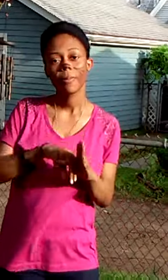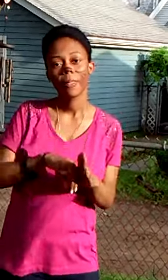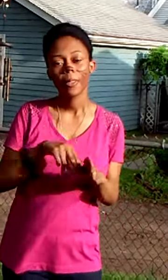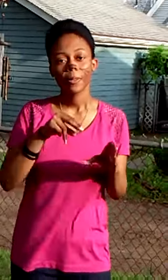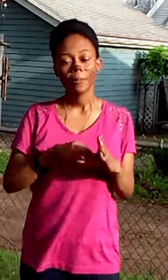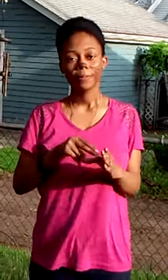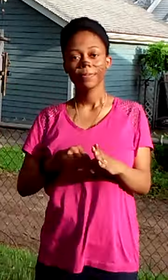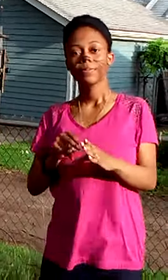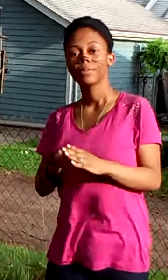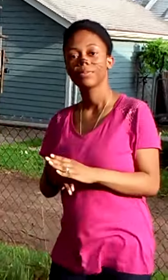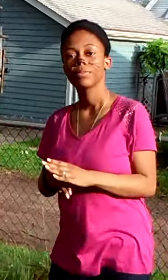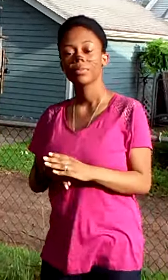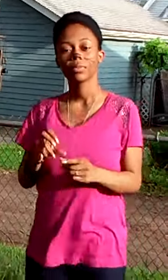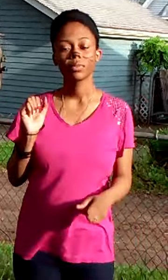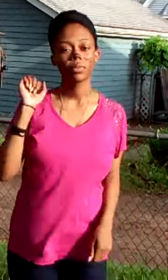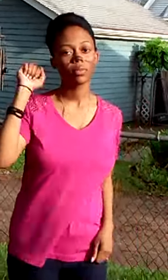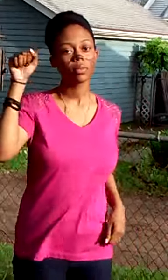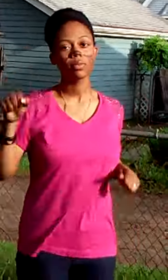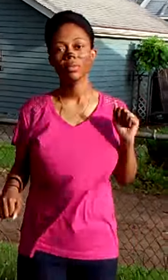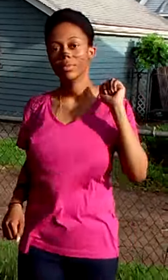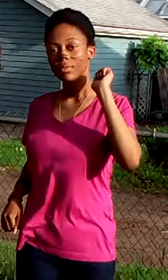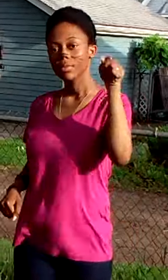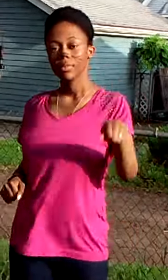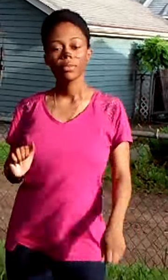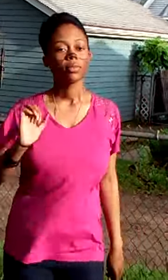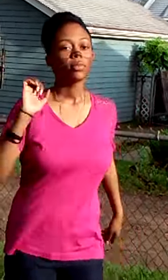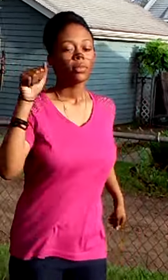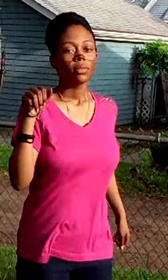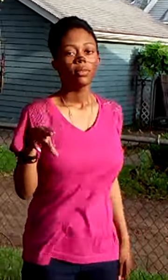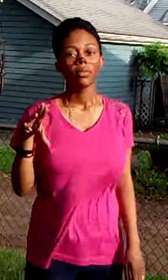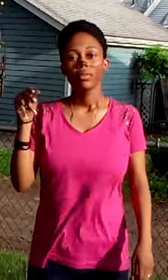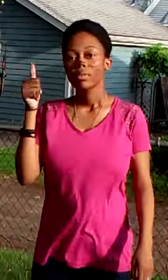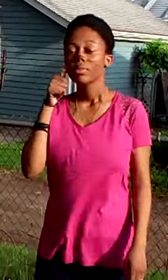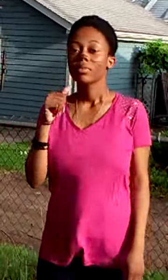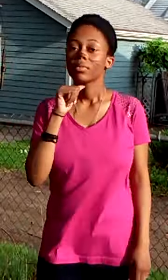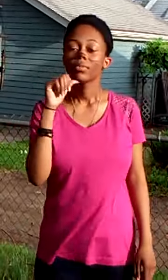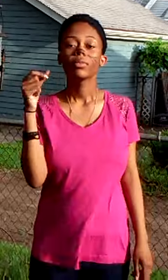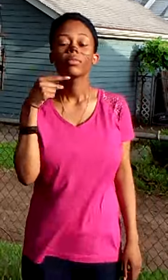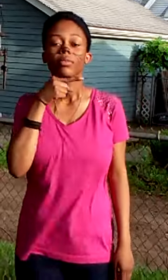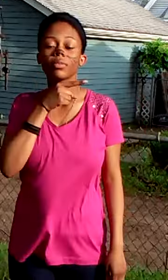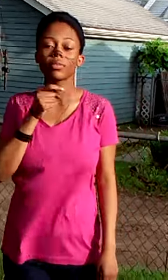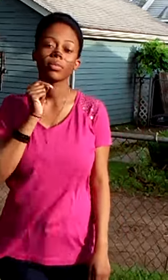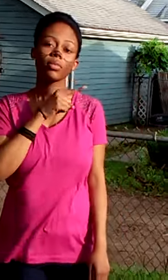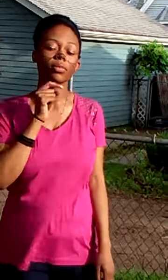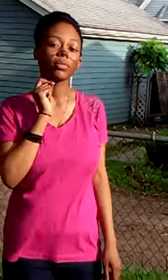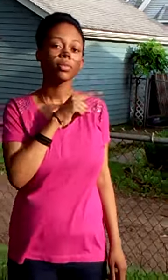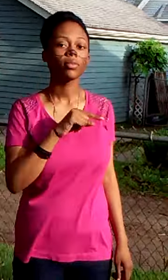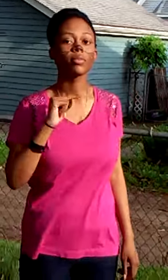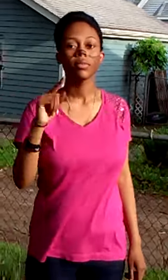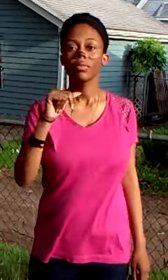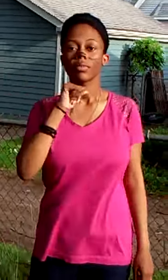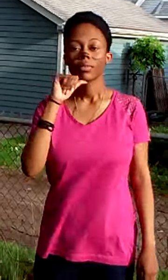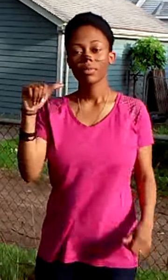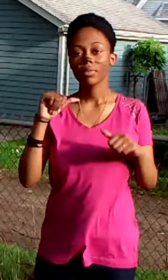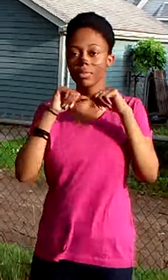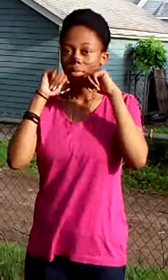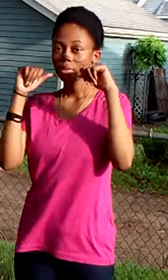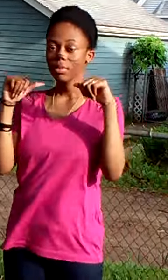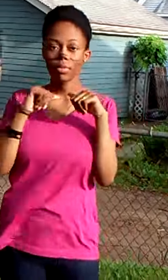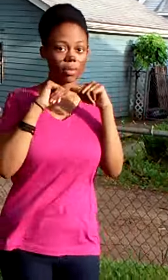sad, sad, sad, sad Yeah, yeah, yeah Don't feel no lie, la-la-la-la You can't deny,